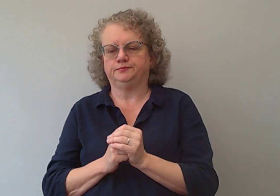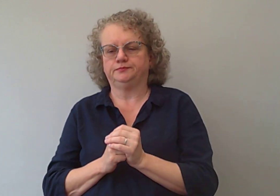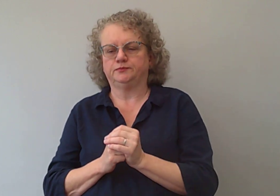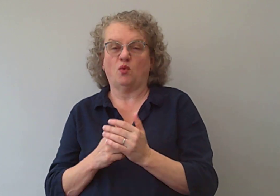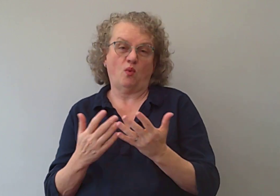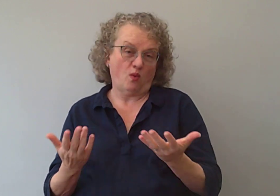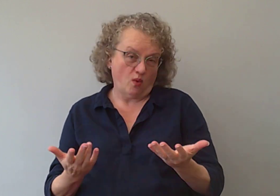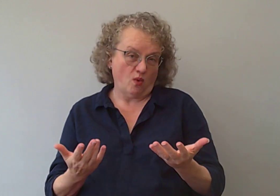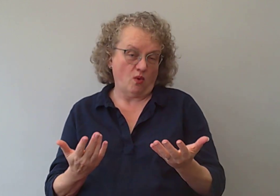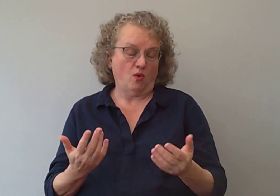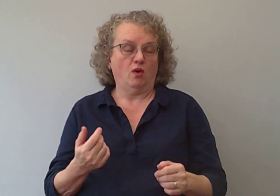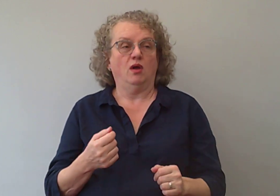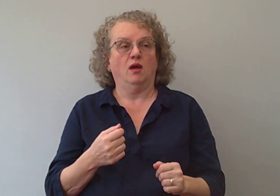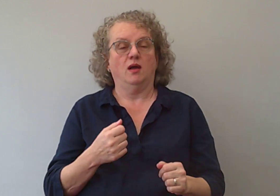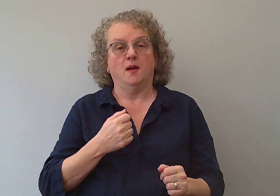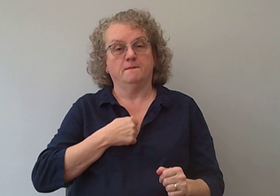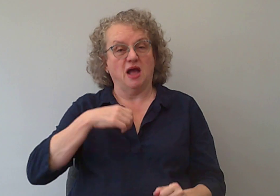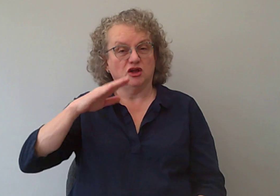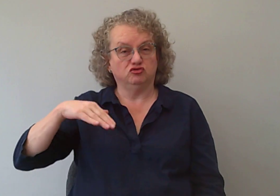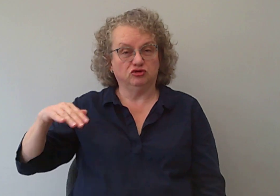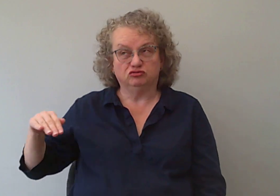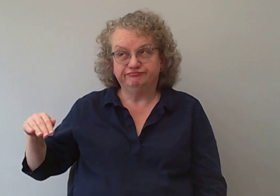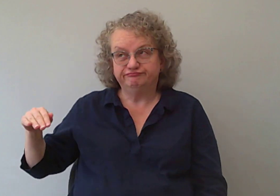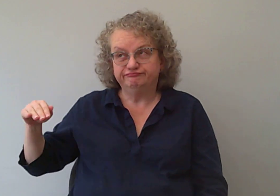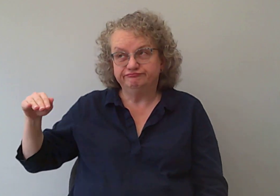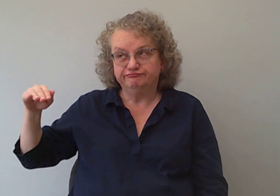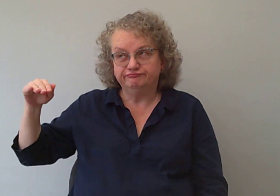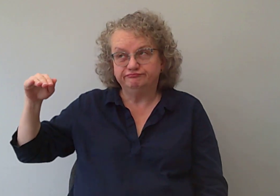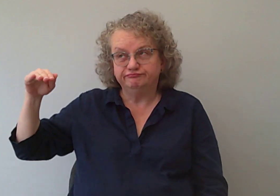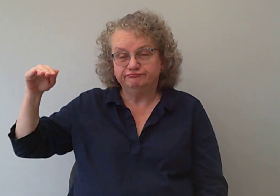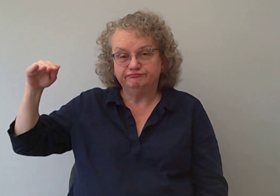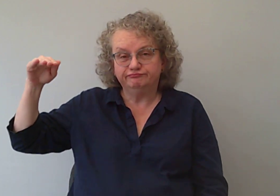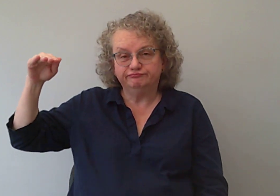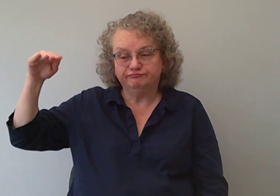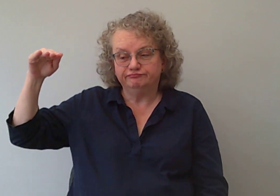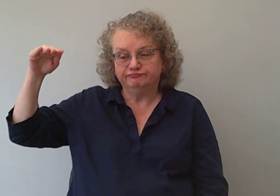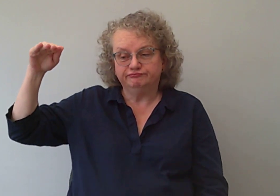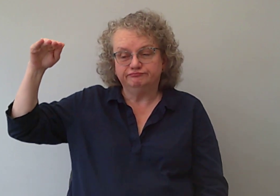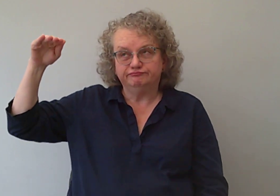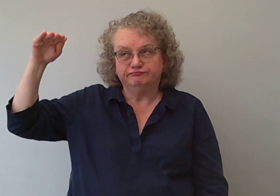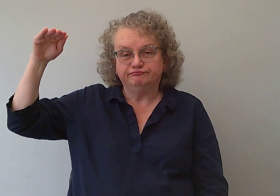Or my children grew up gradually.